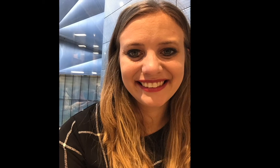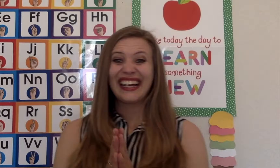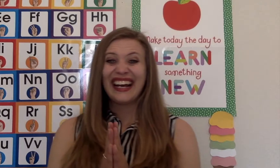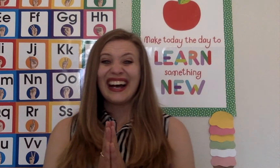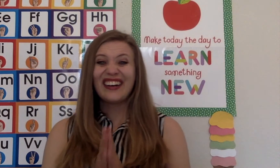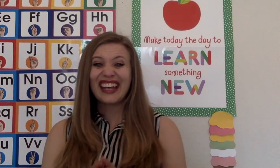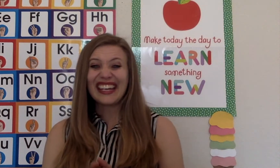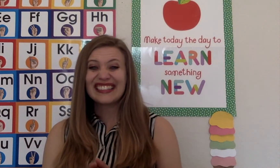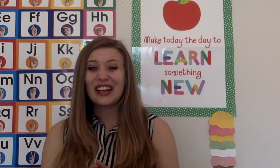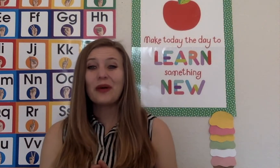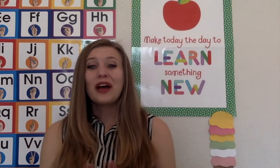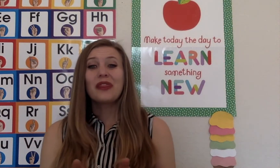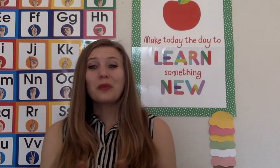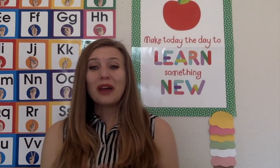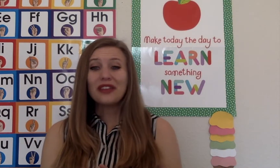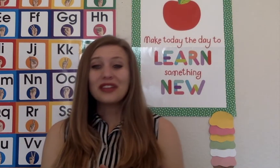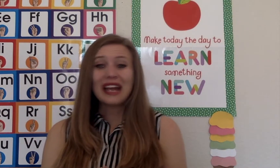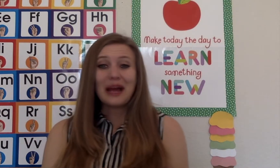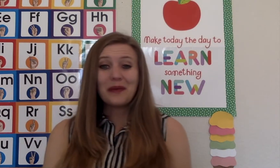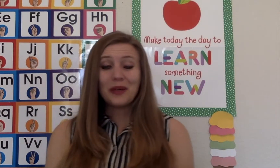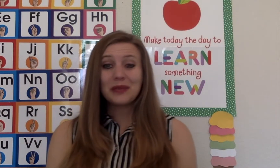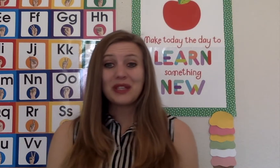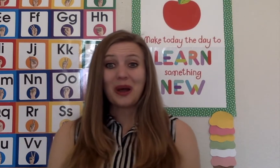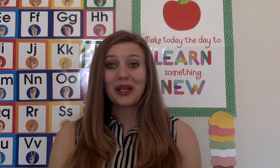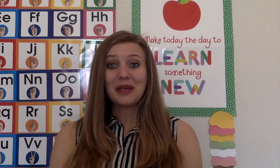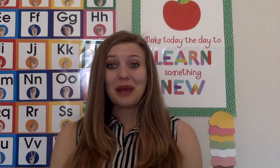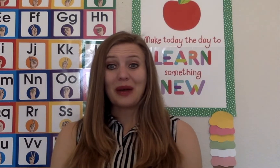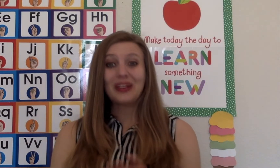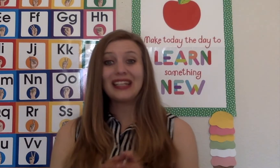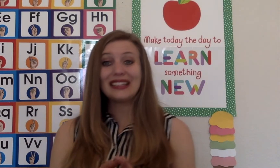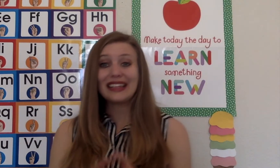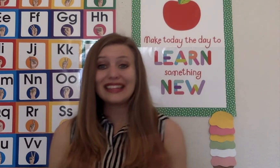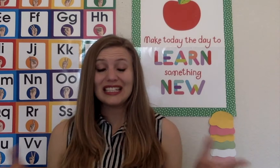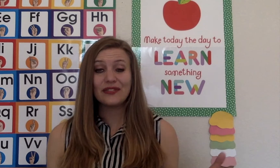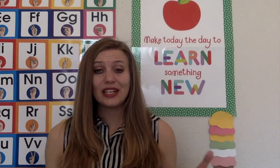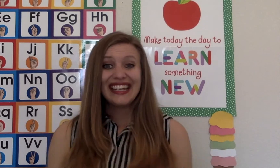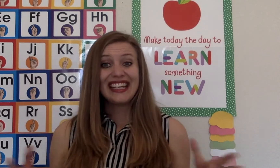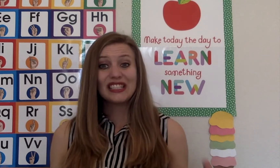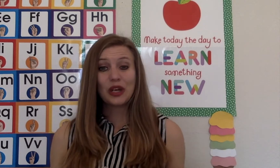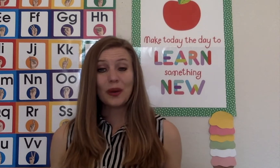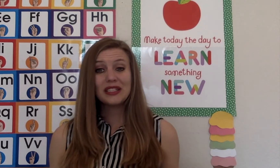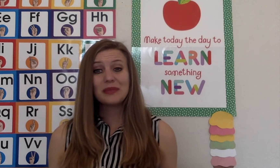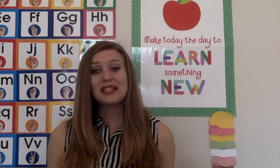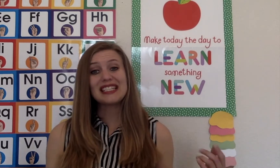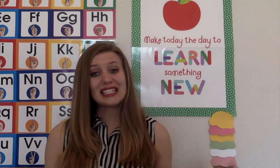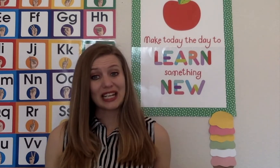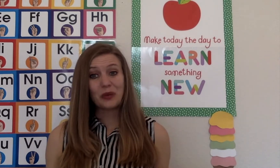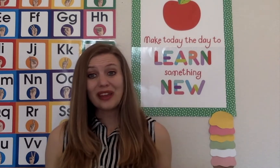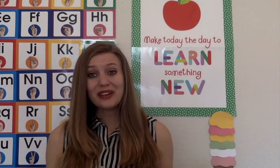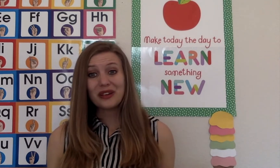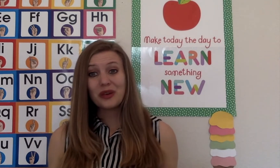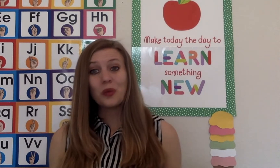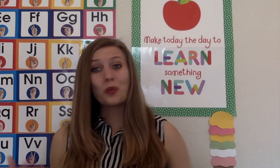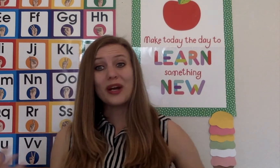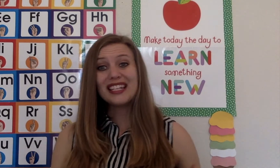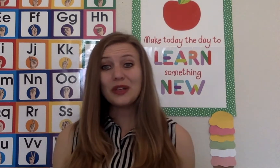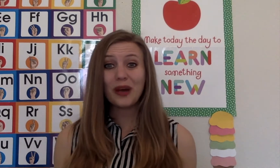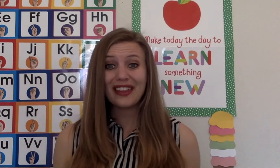Okay so the weather that I'm going to be talking about in these videos is going to be sunny weather, windy weather,